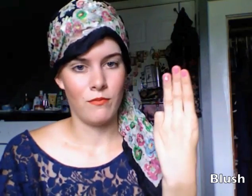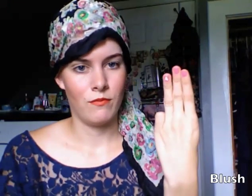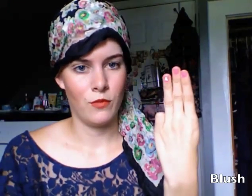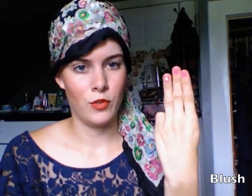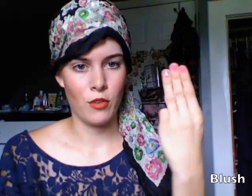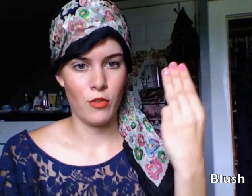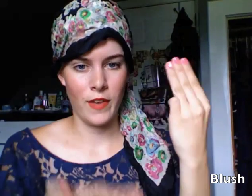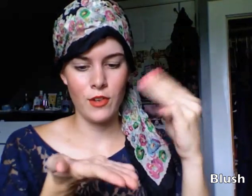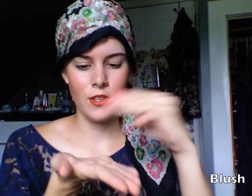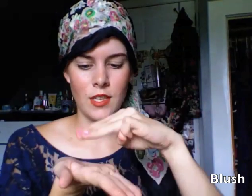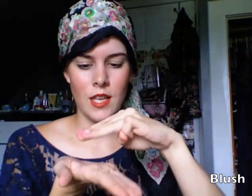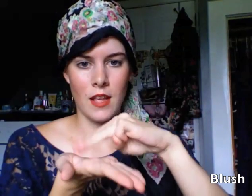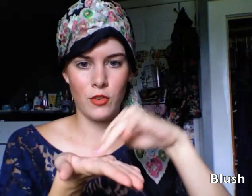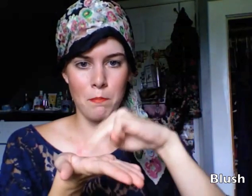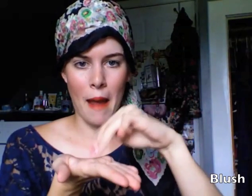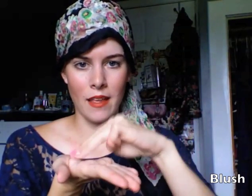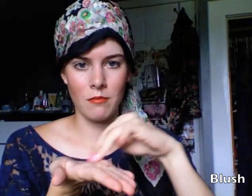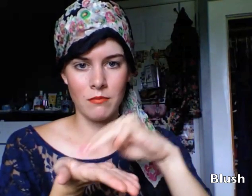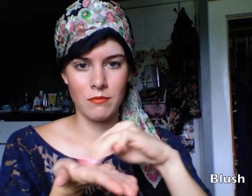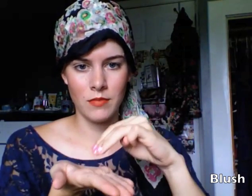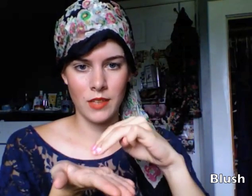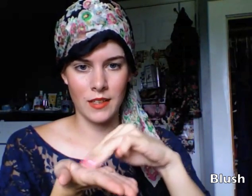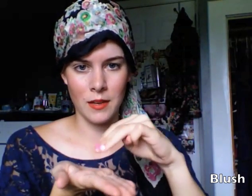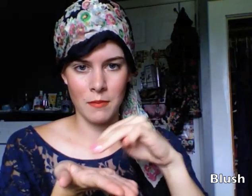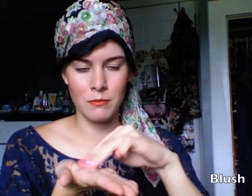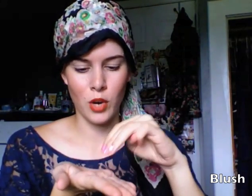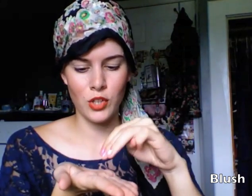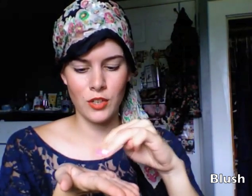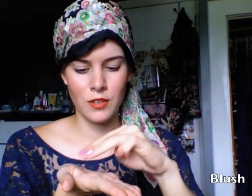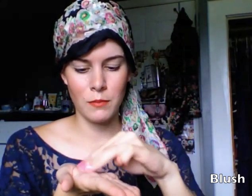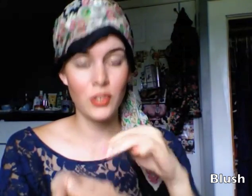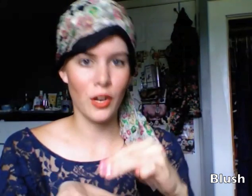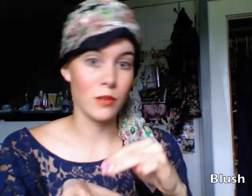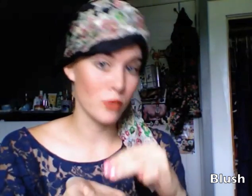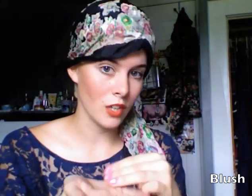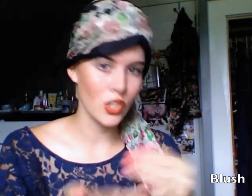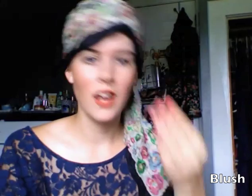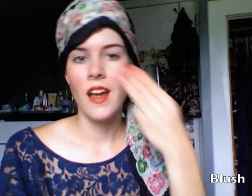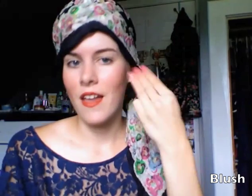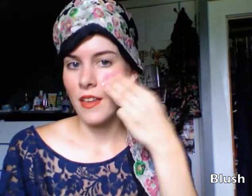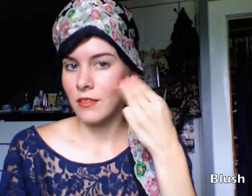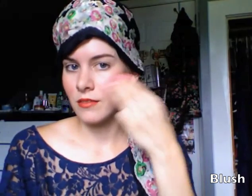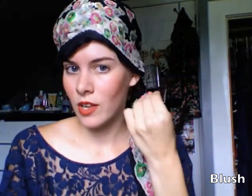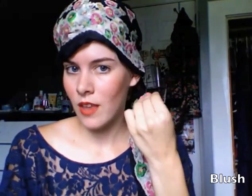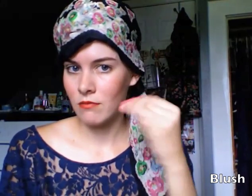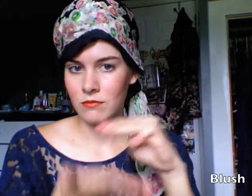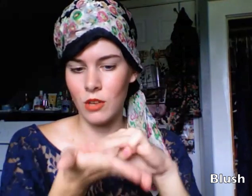You take your three fingers, and just mind getting some blush on your brush, and then go like that. So,